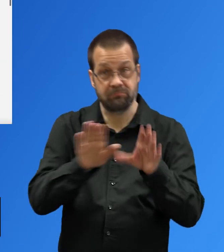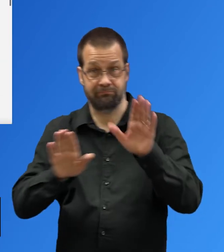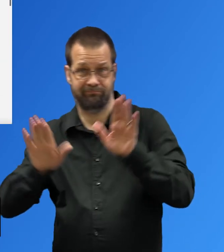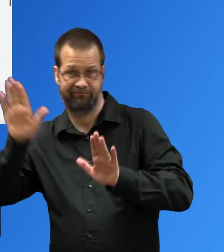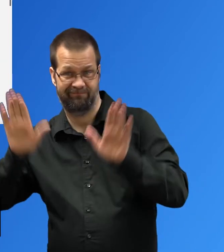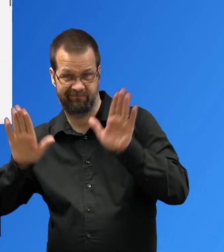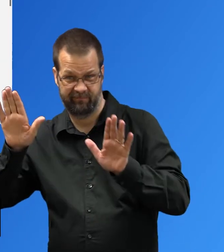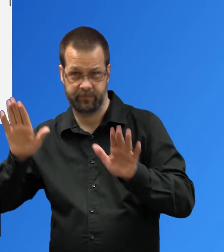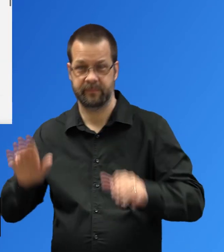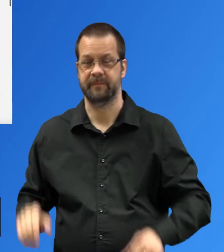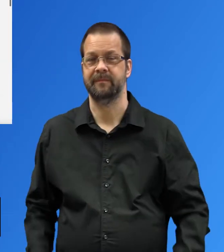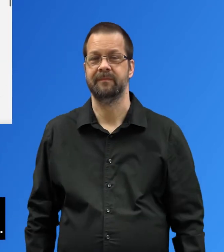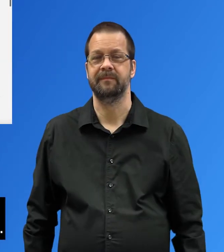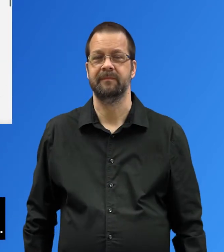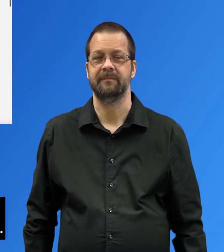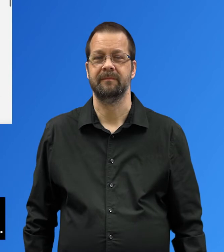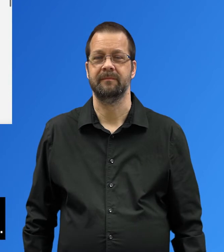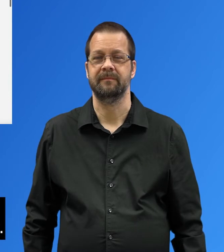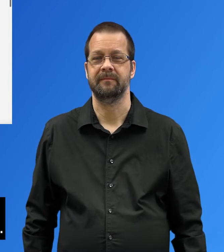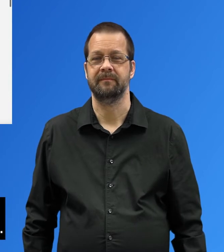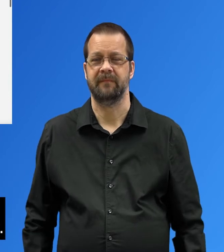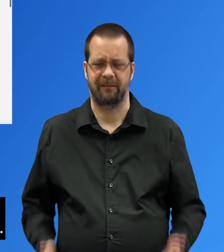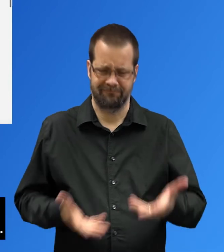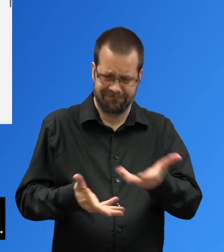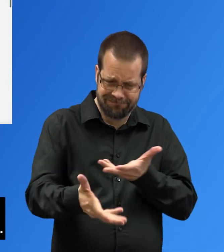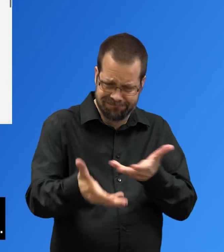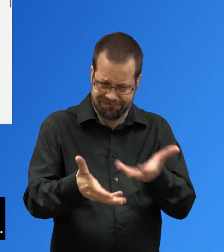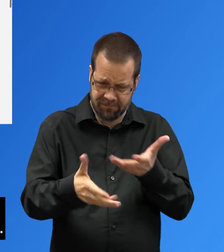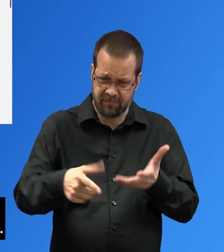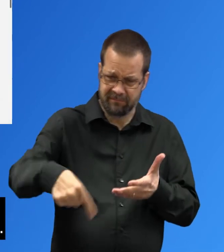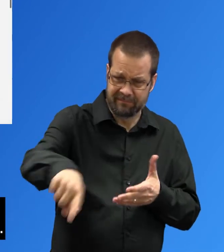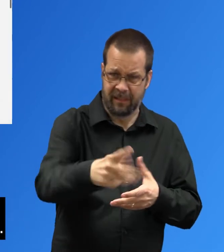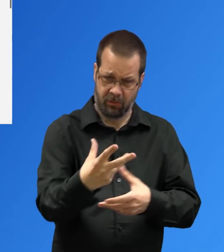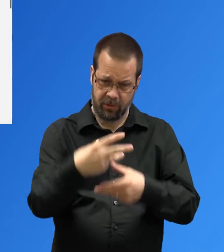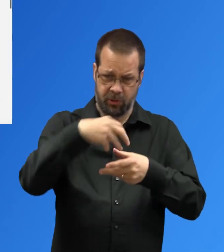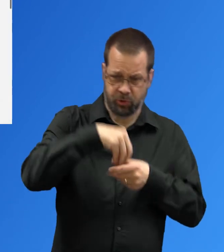Facilitate to make sure all are included and heard by monitoring and reading aloud the chat